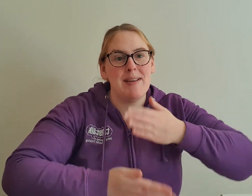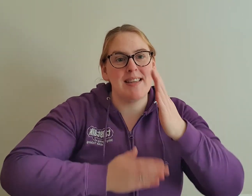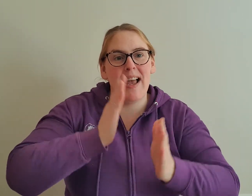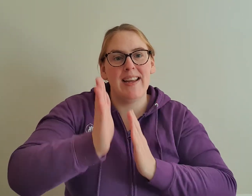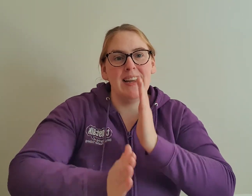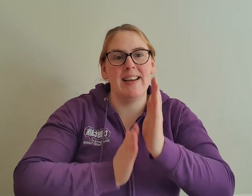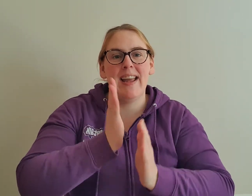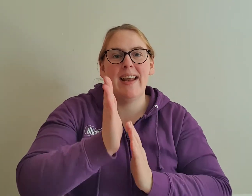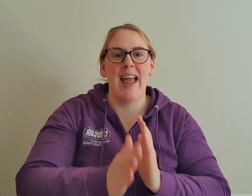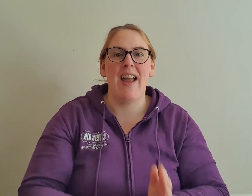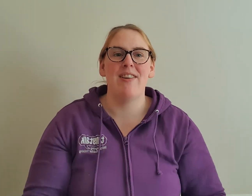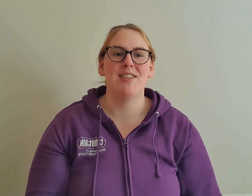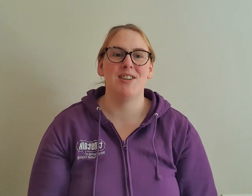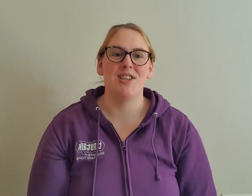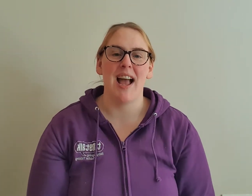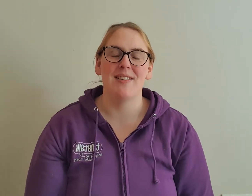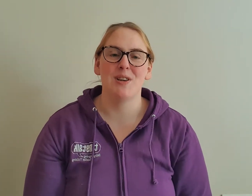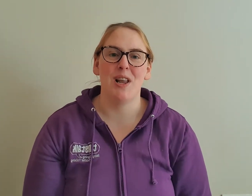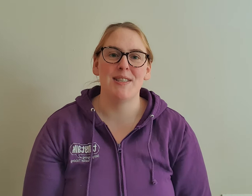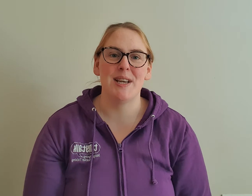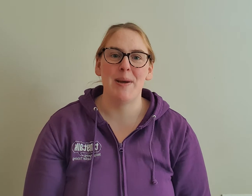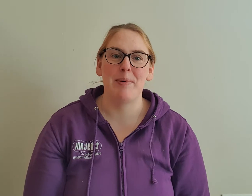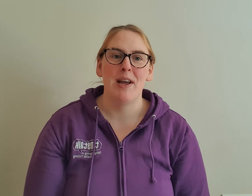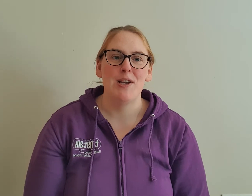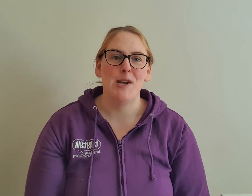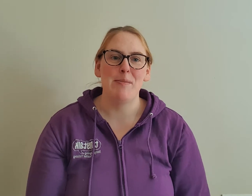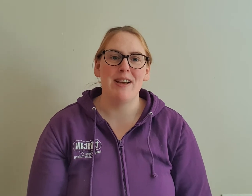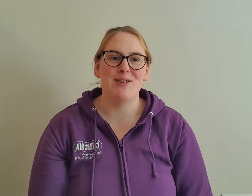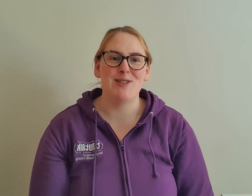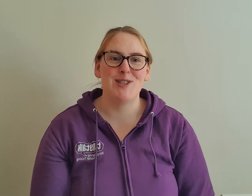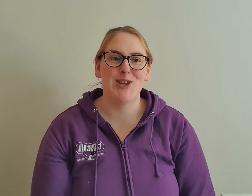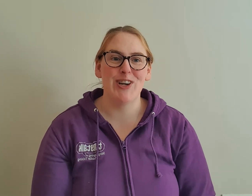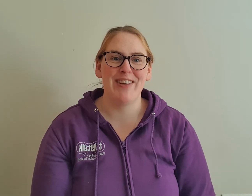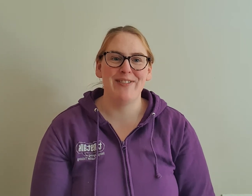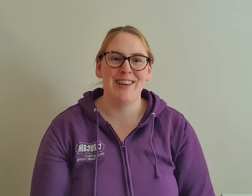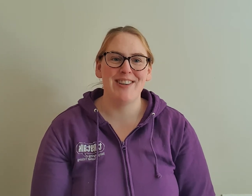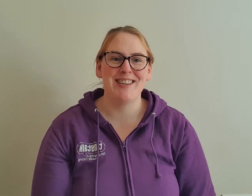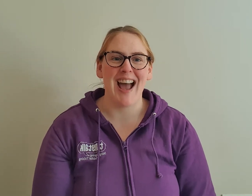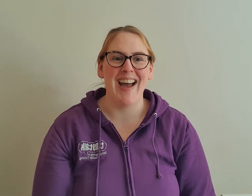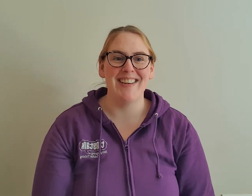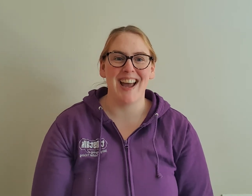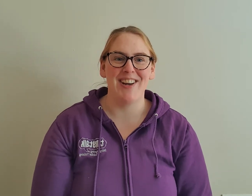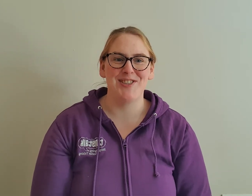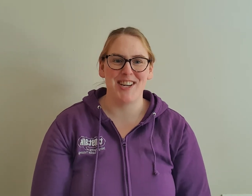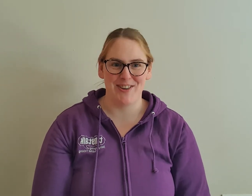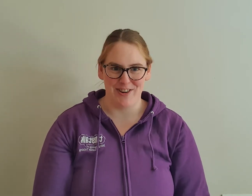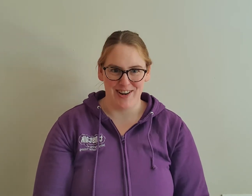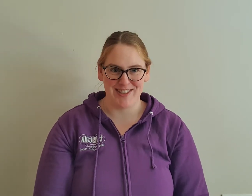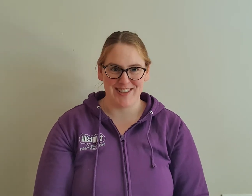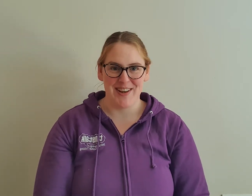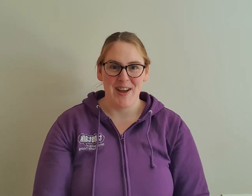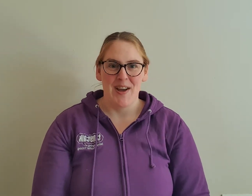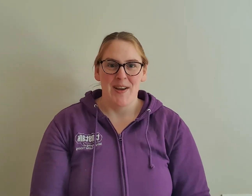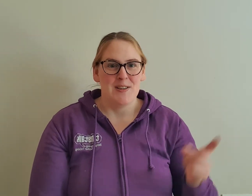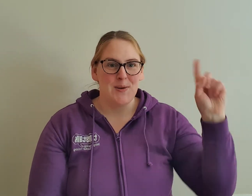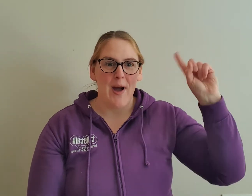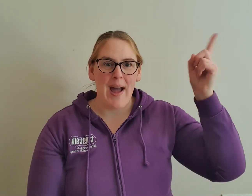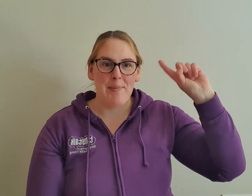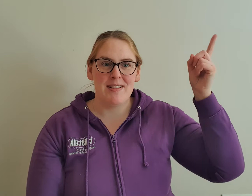signing in areas such as Glossop, New Mills, Duckingfield, Hyde and G-Cross. So what happens